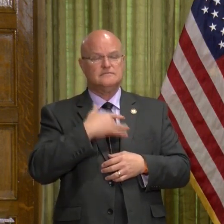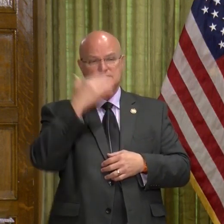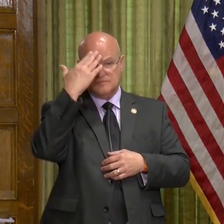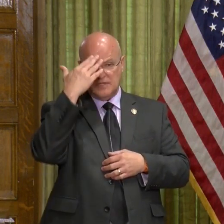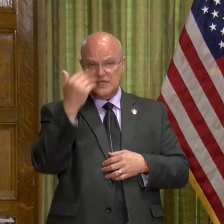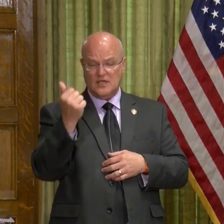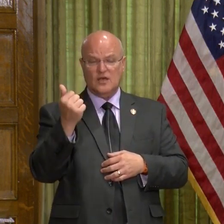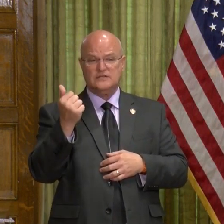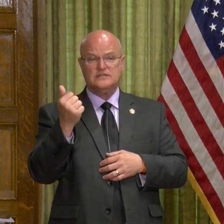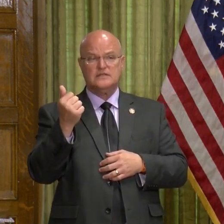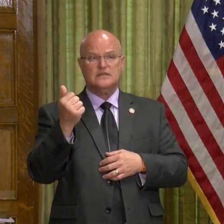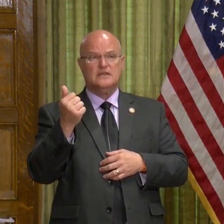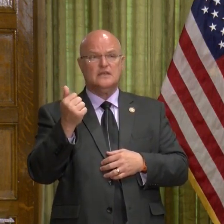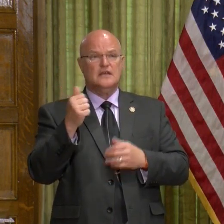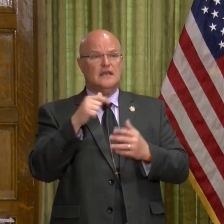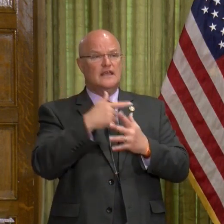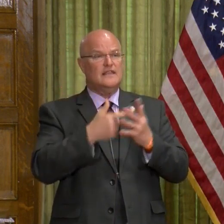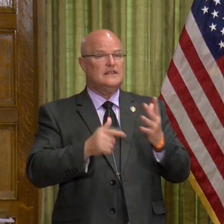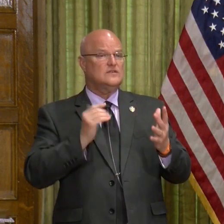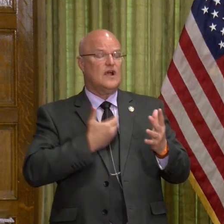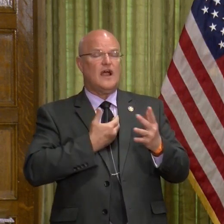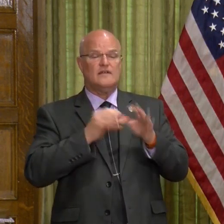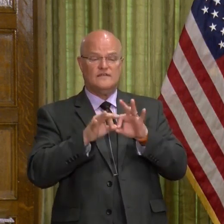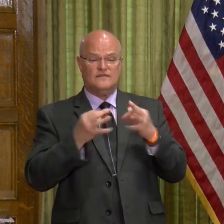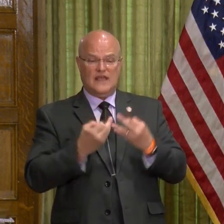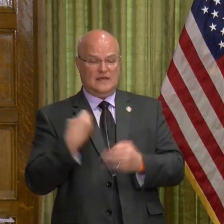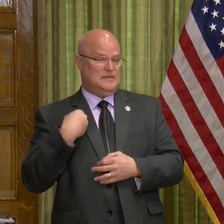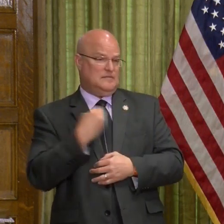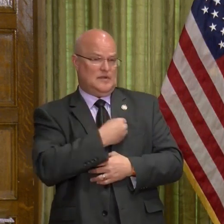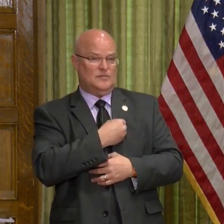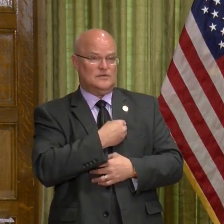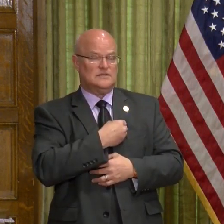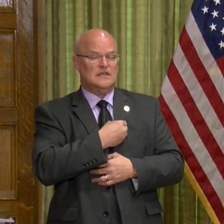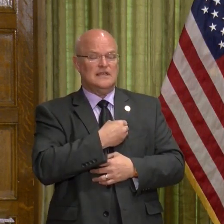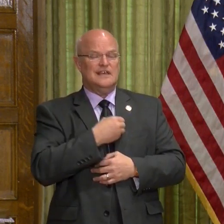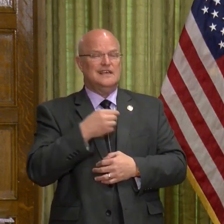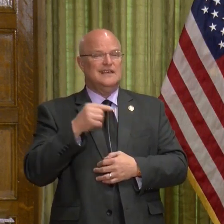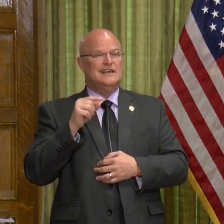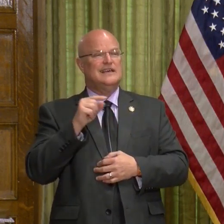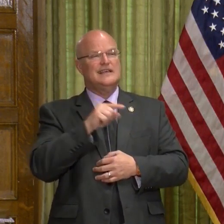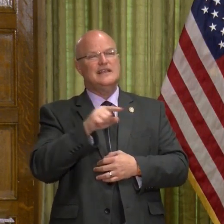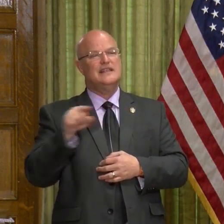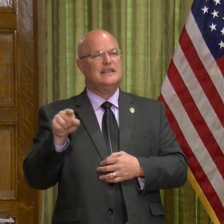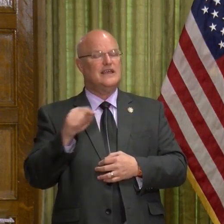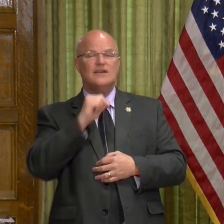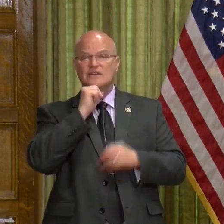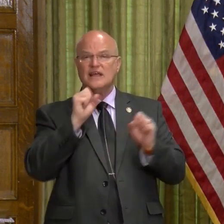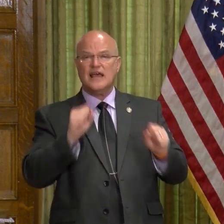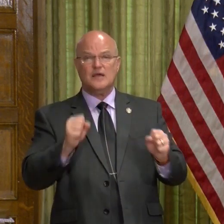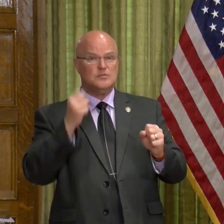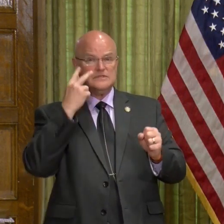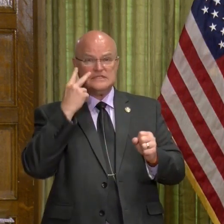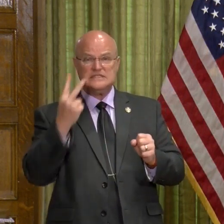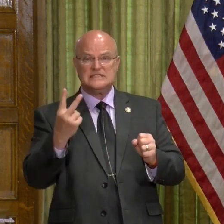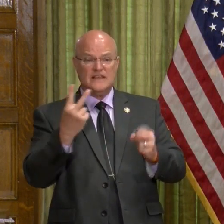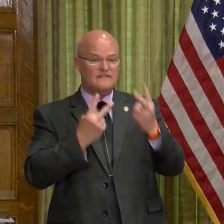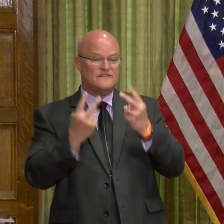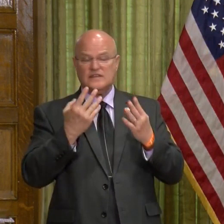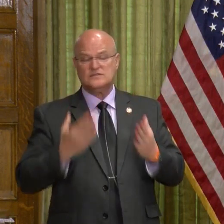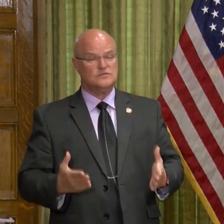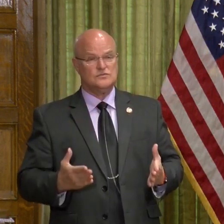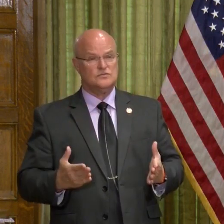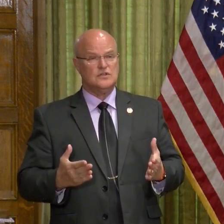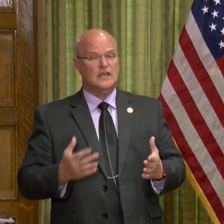because these are our loved ones. Because they are not able to see visitors